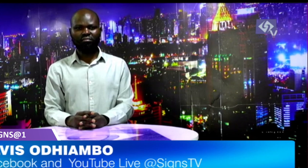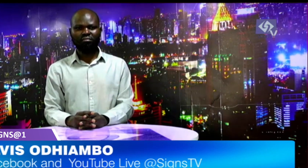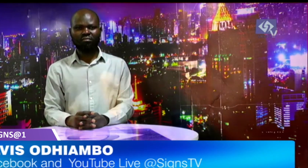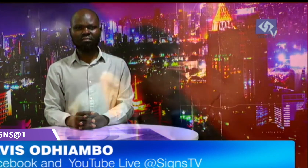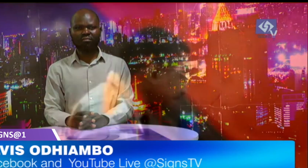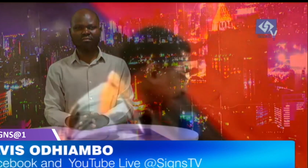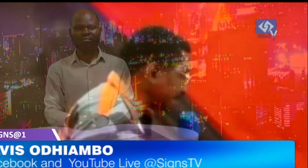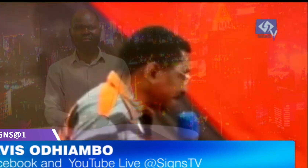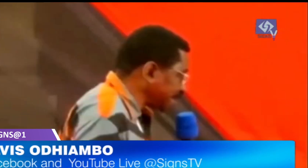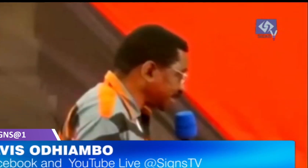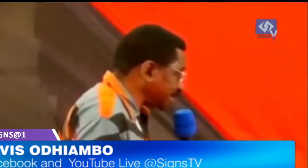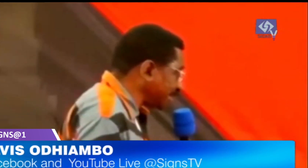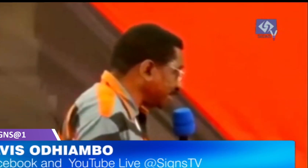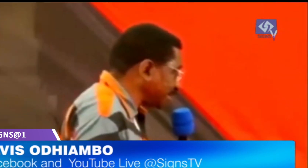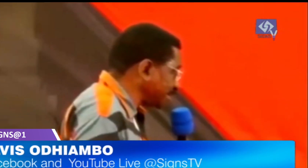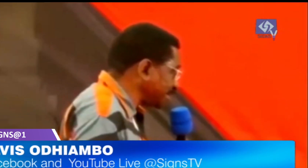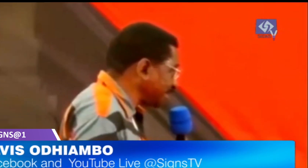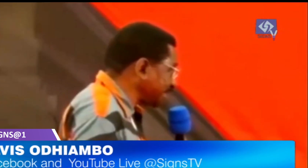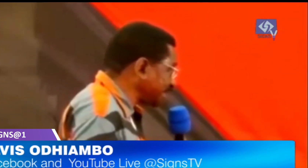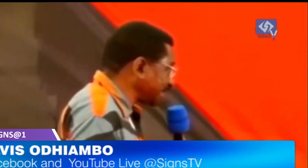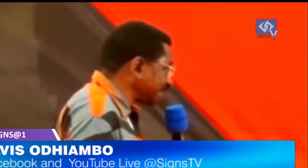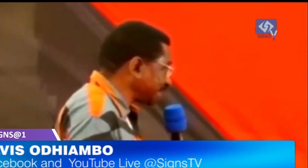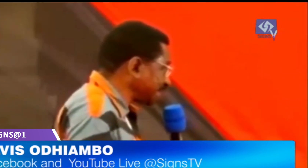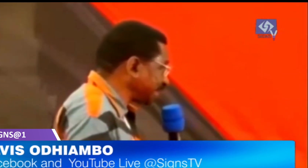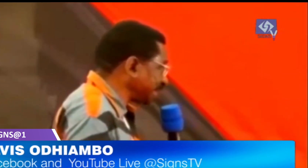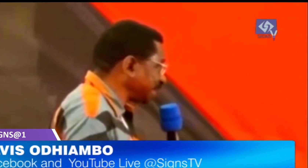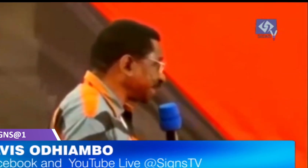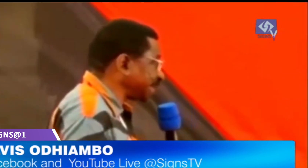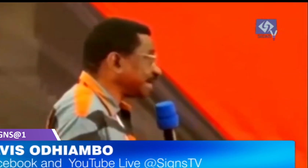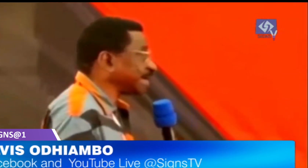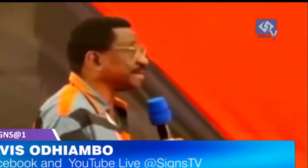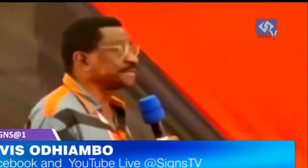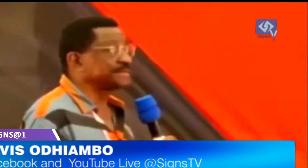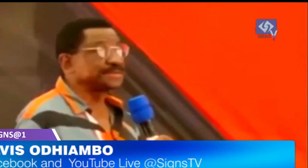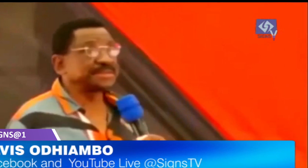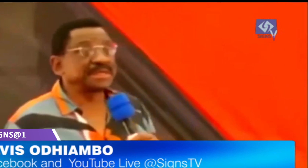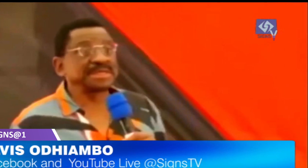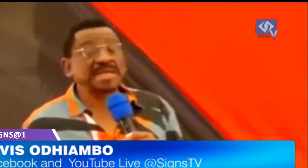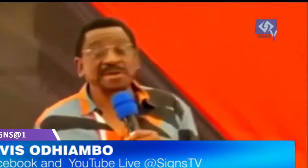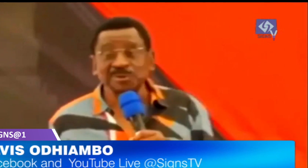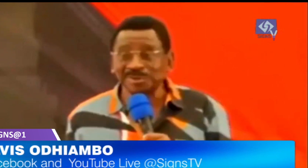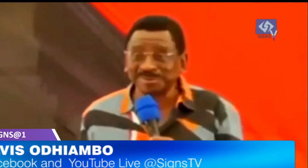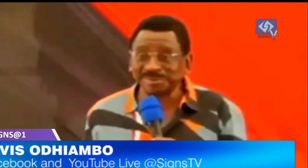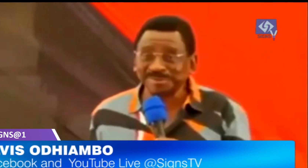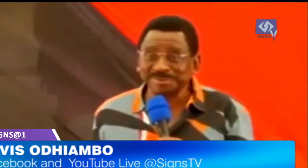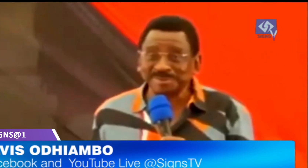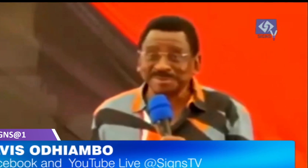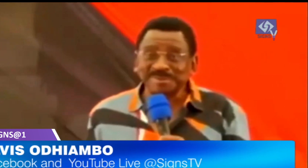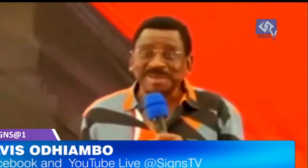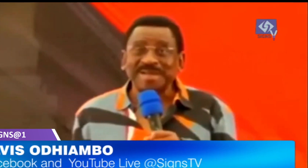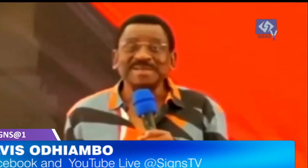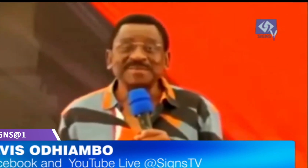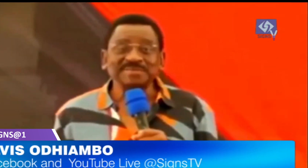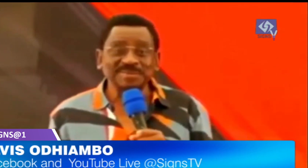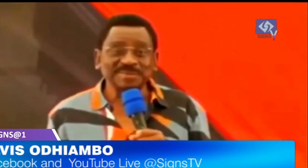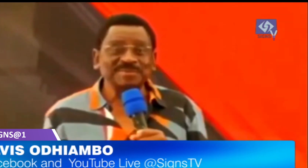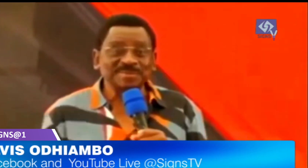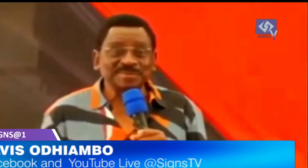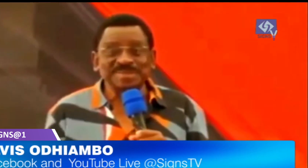the council of governors meeting in narok and their view the view that is